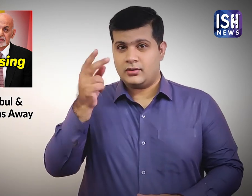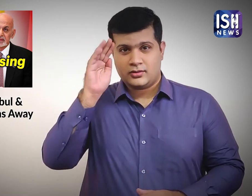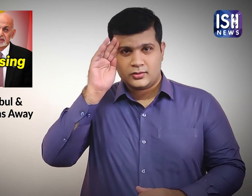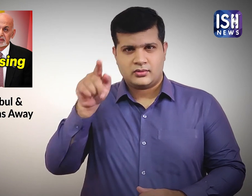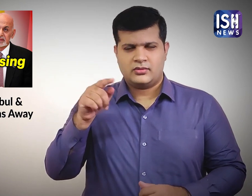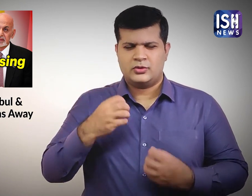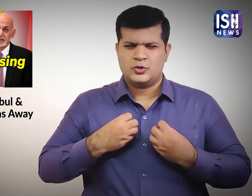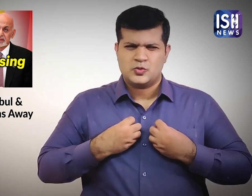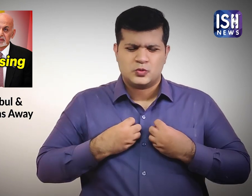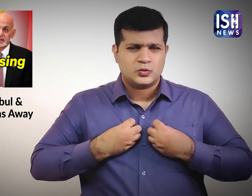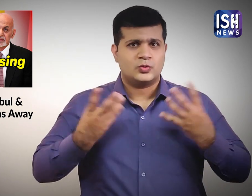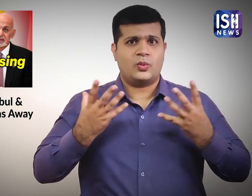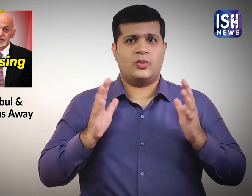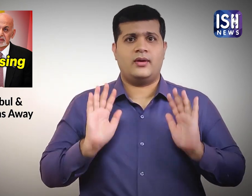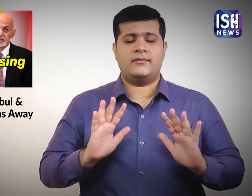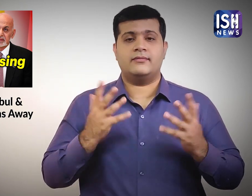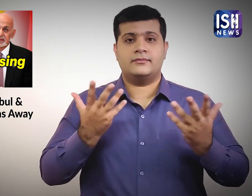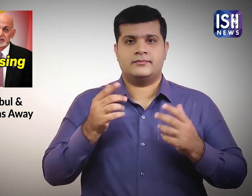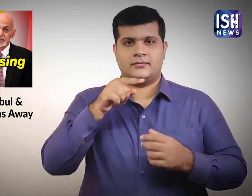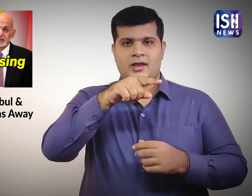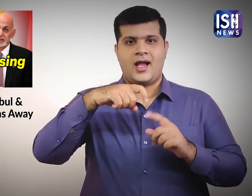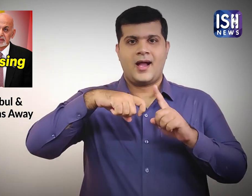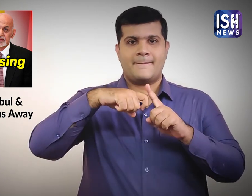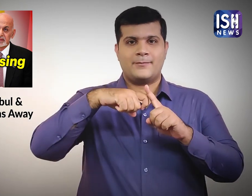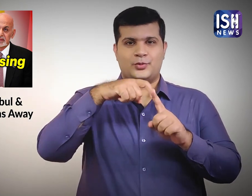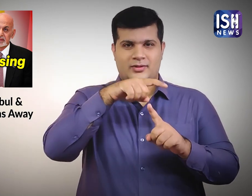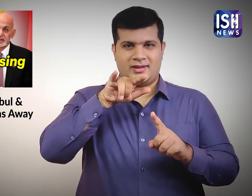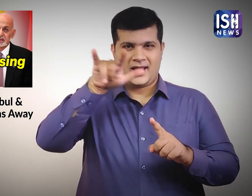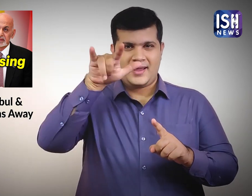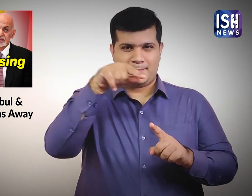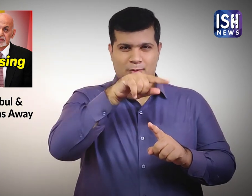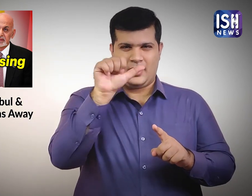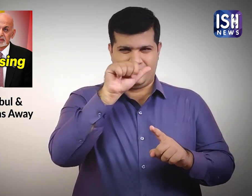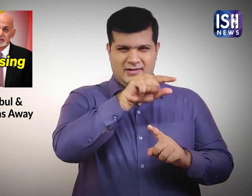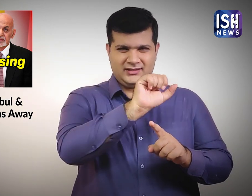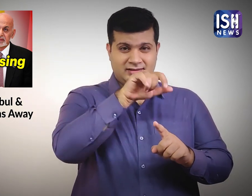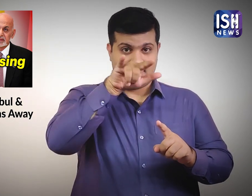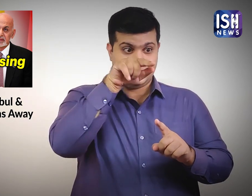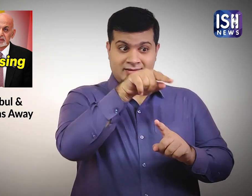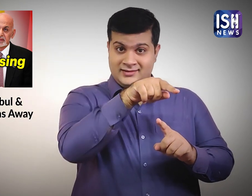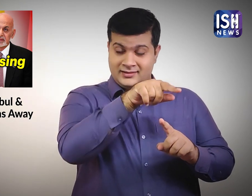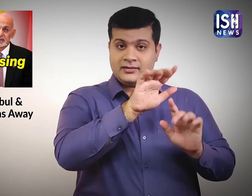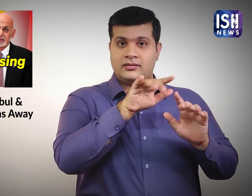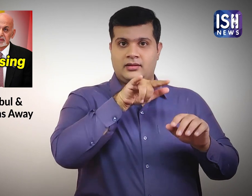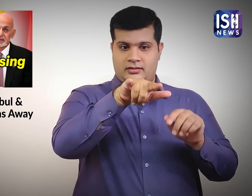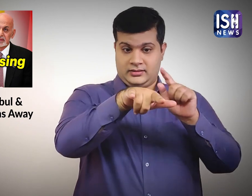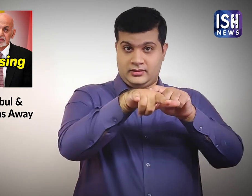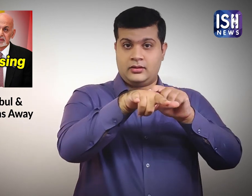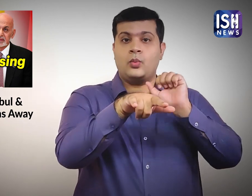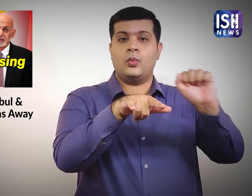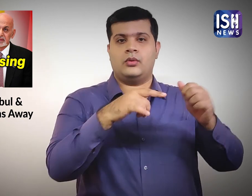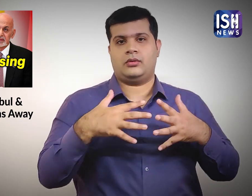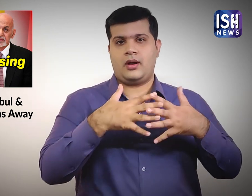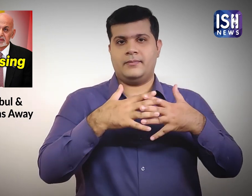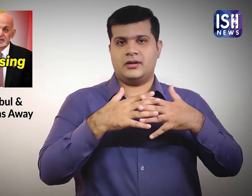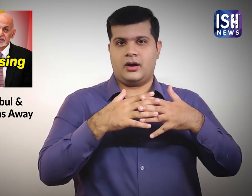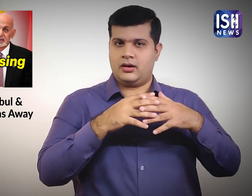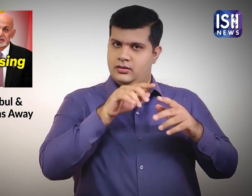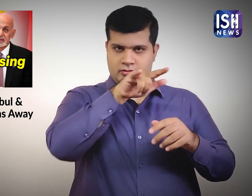Another shocking news has emerged. At the Kabul airport, civilians flocked the tarmac desperately trying to board a US flight.